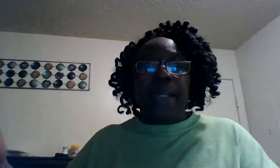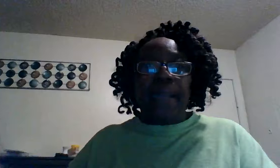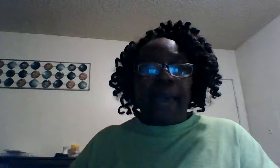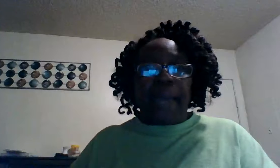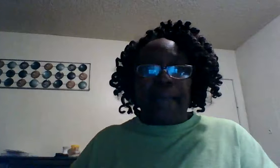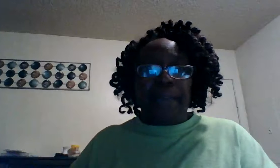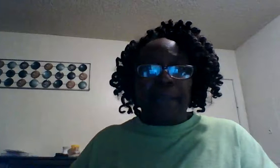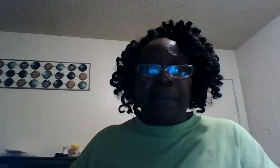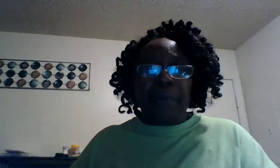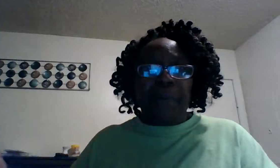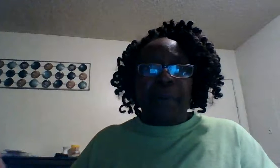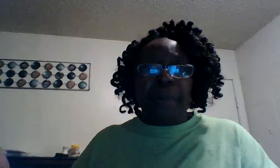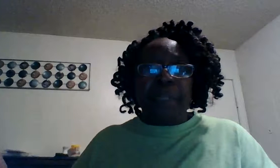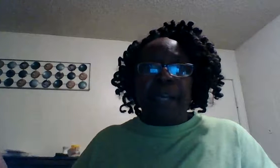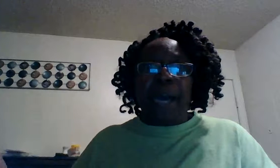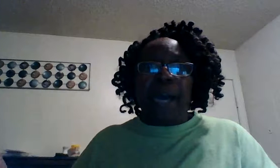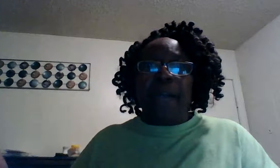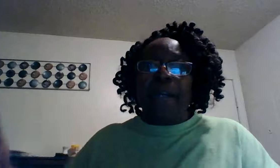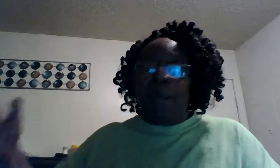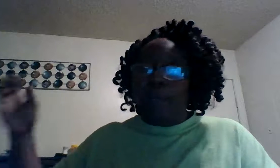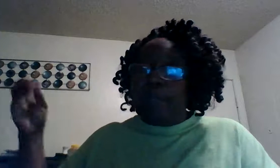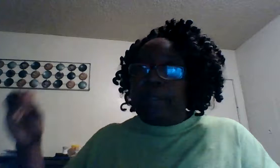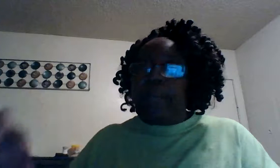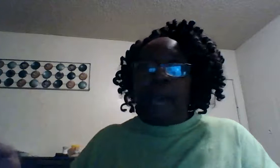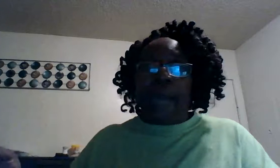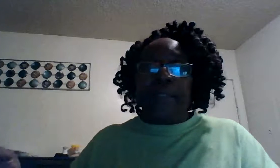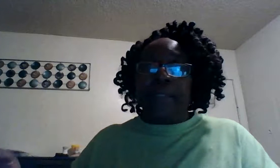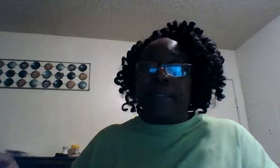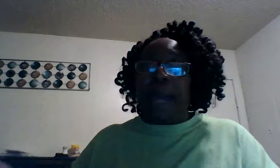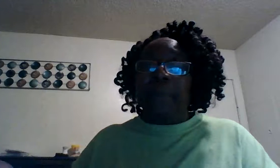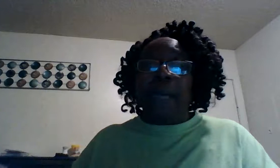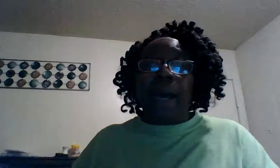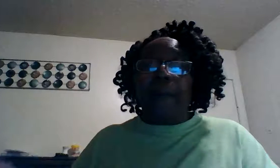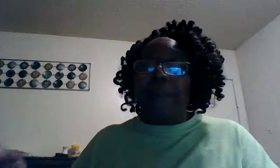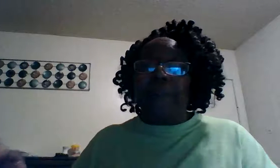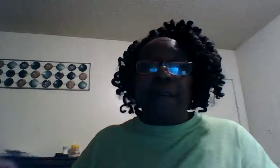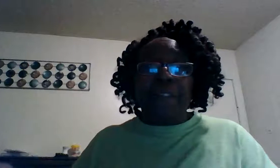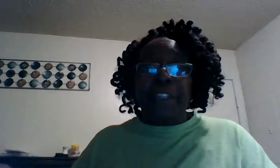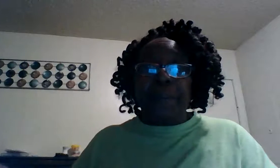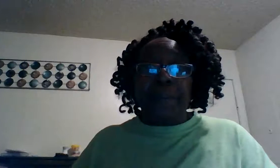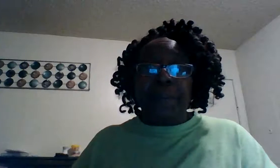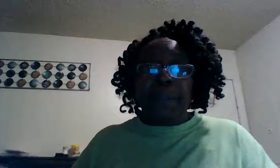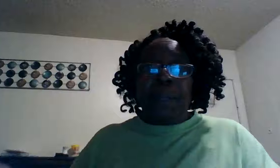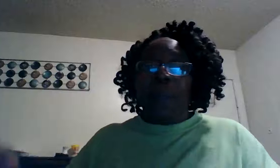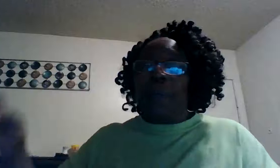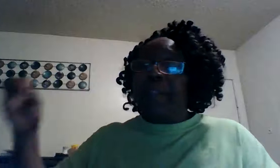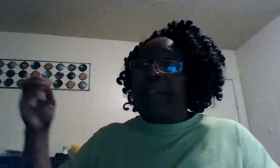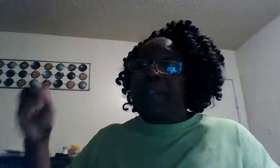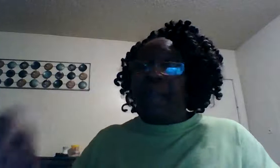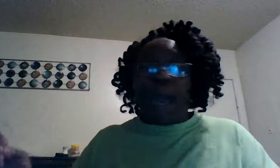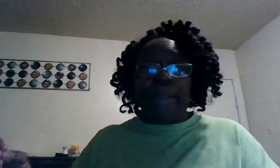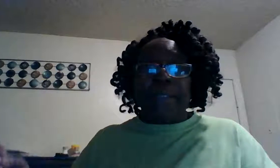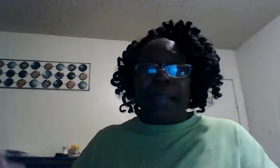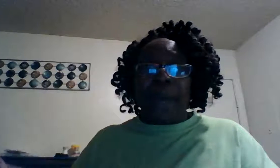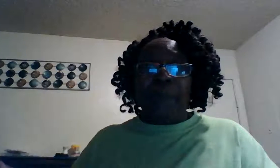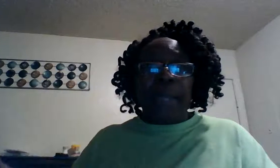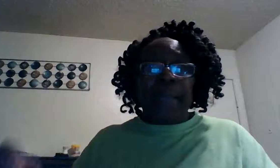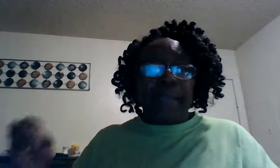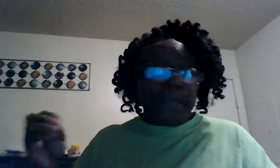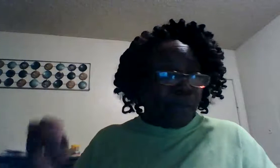life come on glory be to god will not stop god from loving you will not stop we have to get an